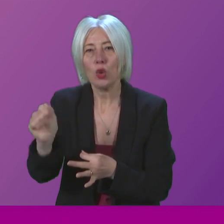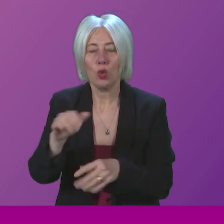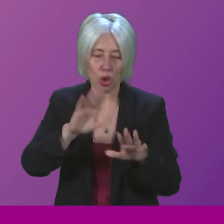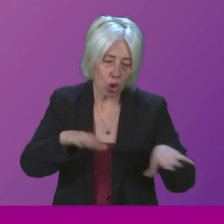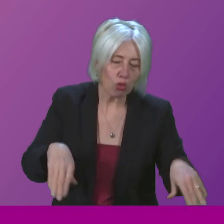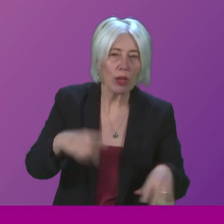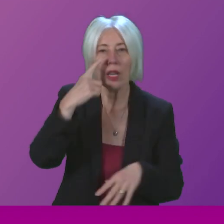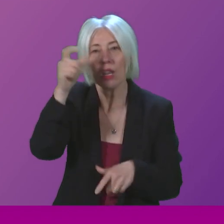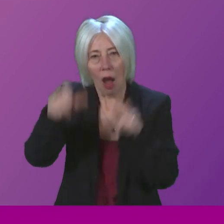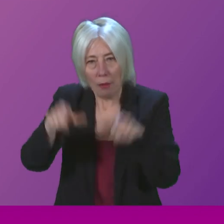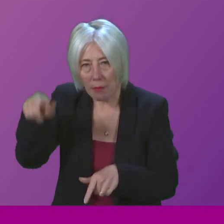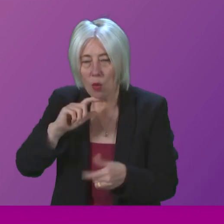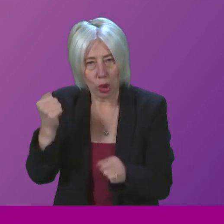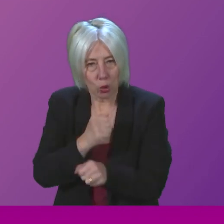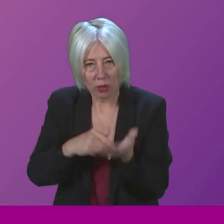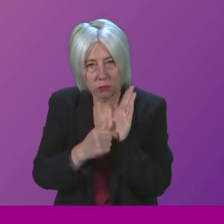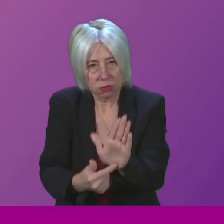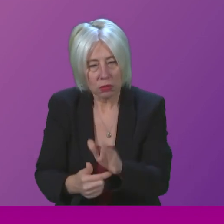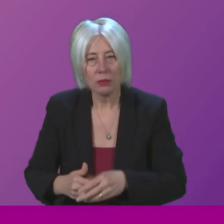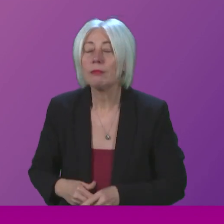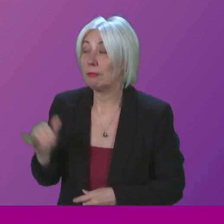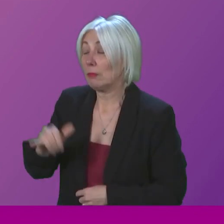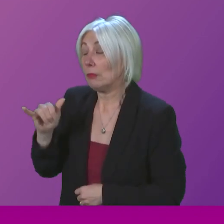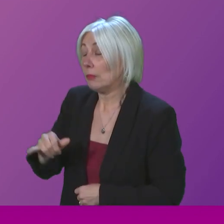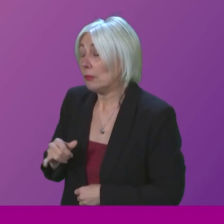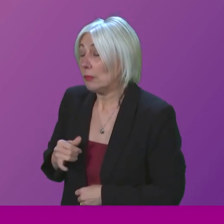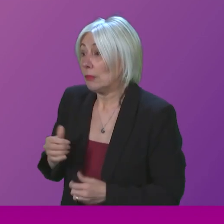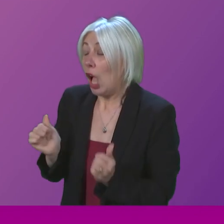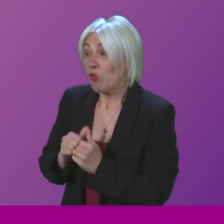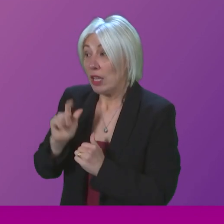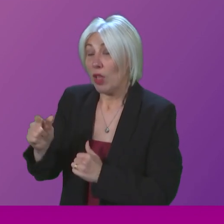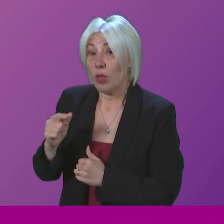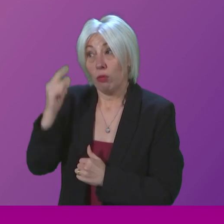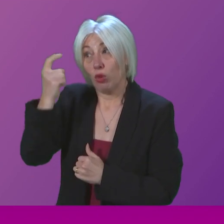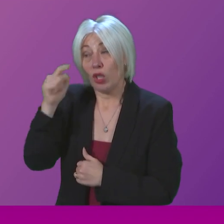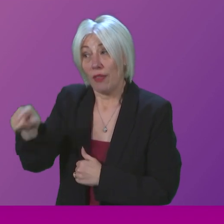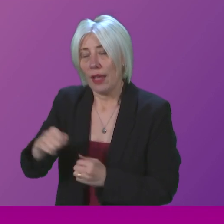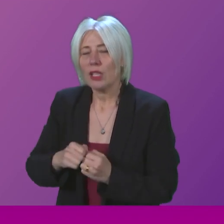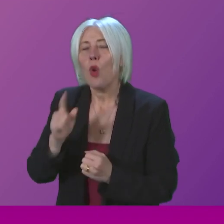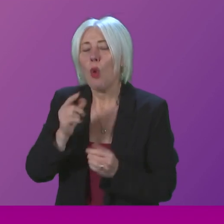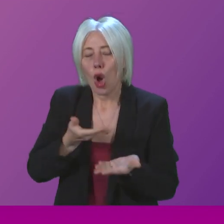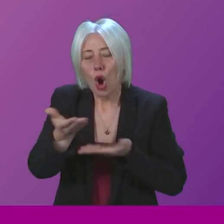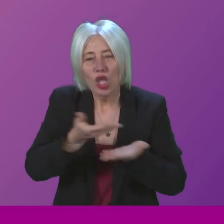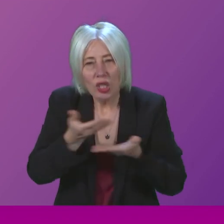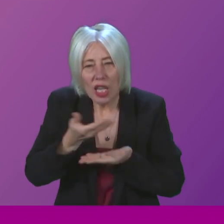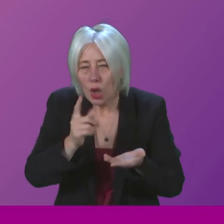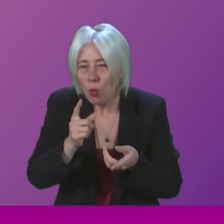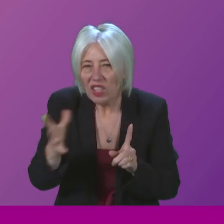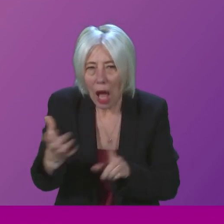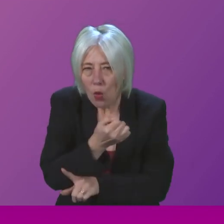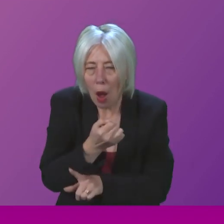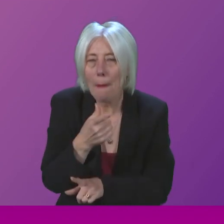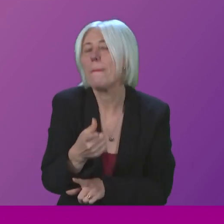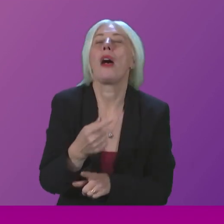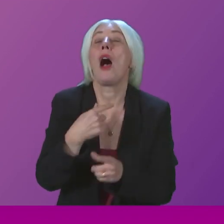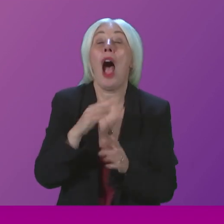Minister. Yes, I do agree with the sentiments of that question. We're considering the outcome of the consultation carefully. We've not ruled anything